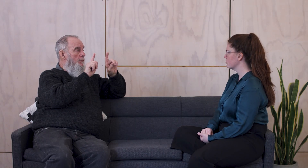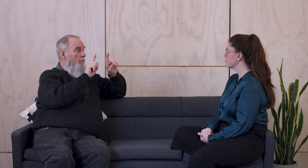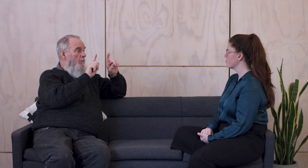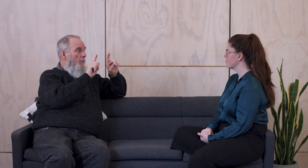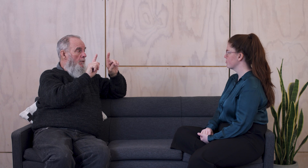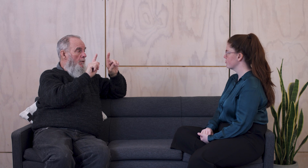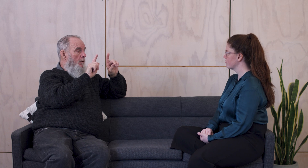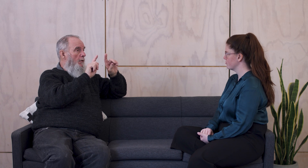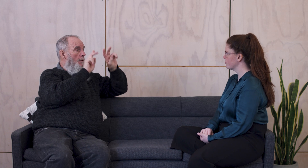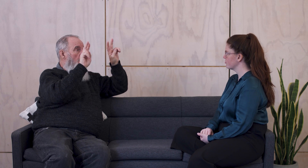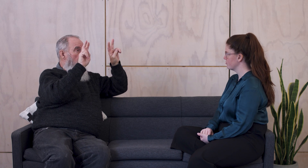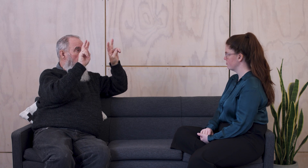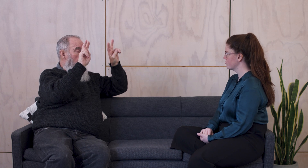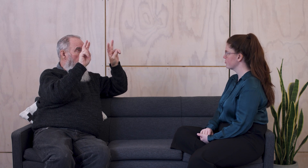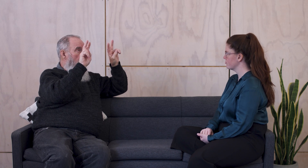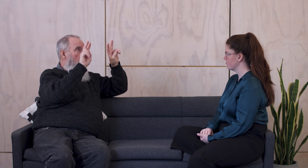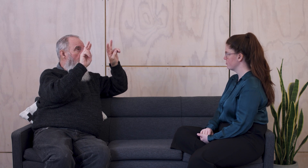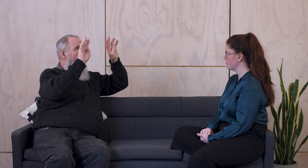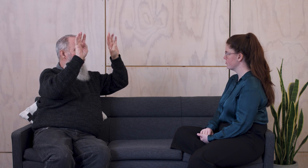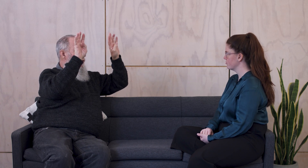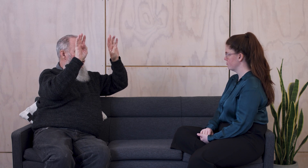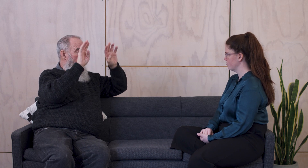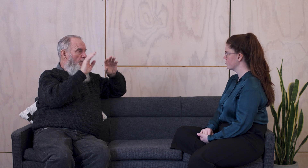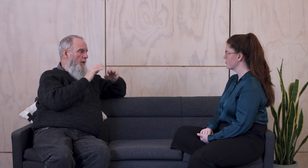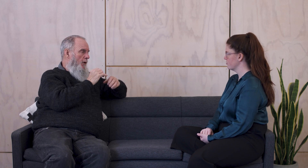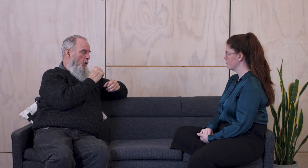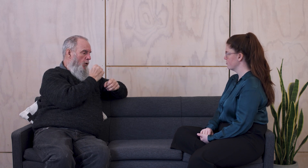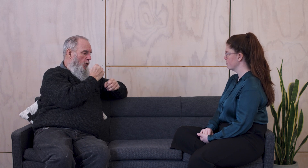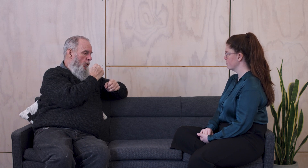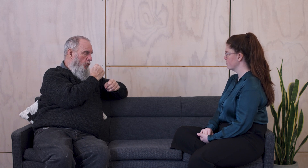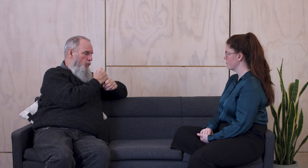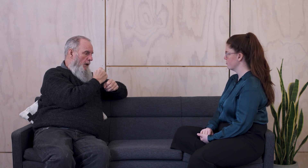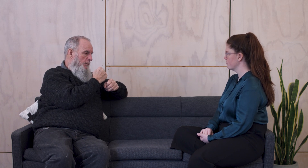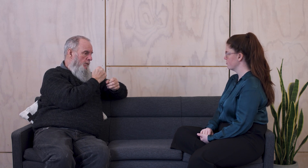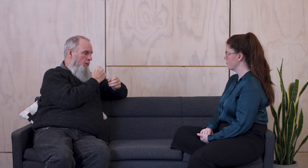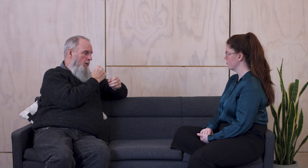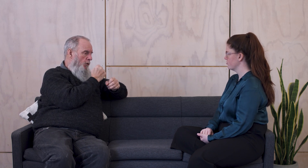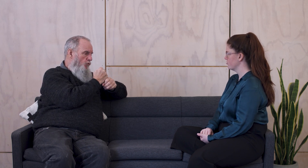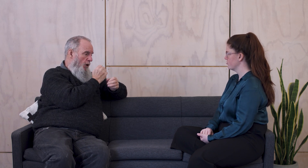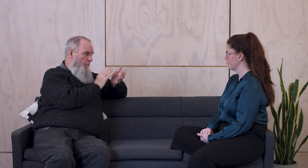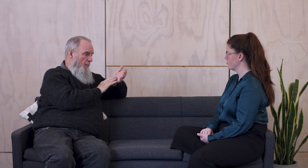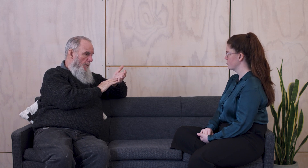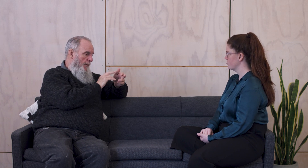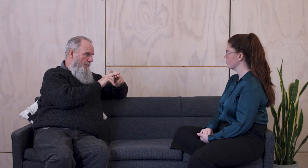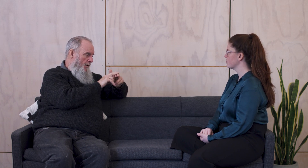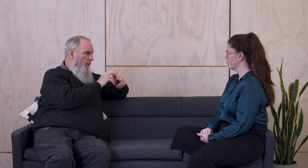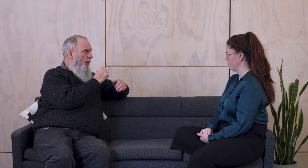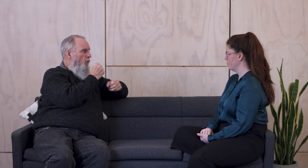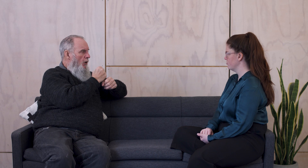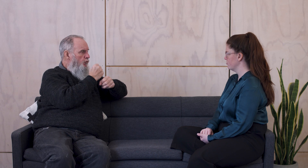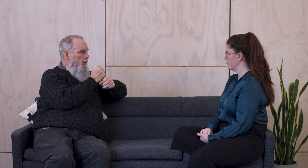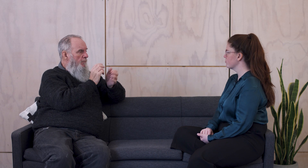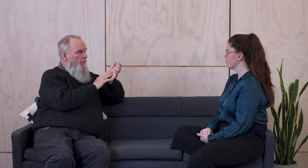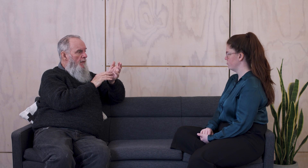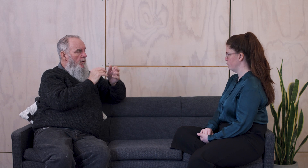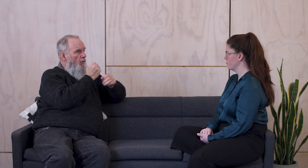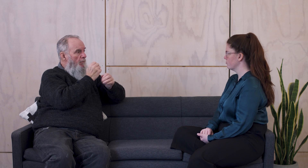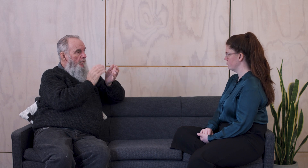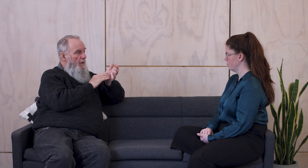parents, grandparents, great-grandparents, and great-great-grandparents. You can then look to branch out